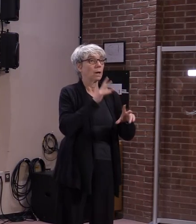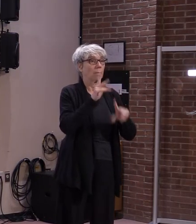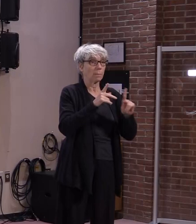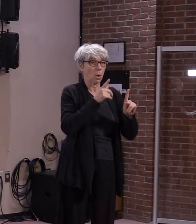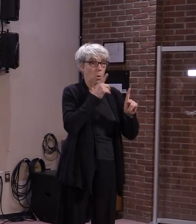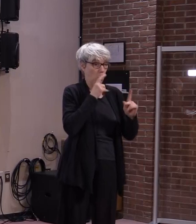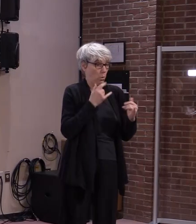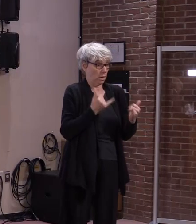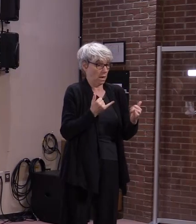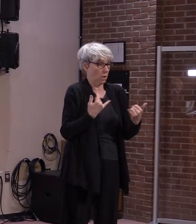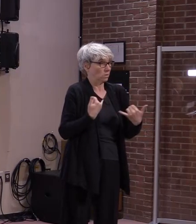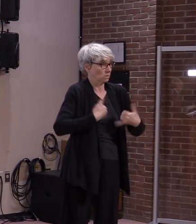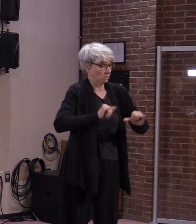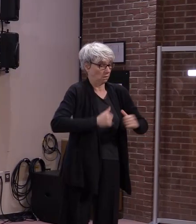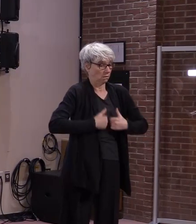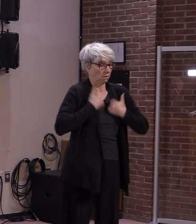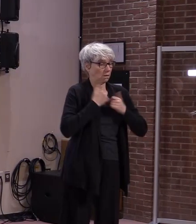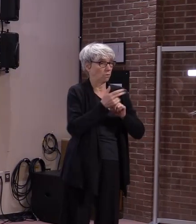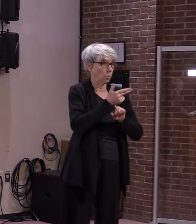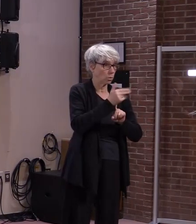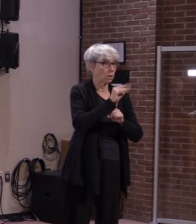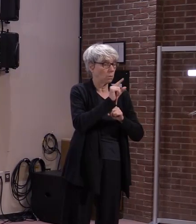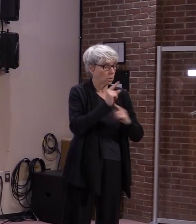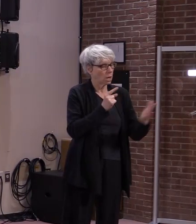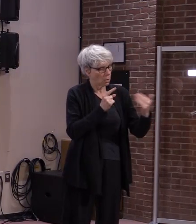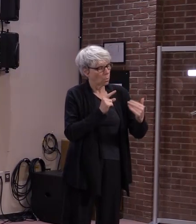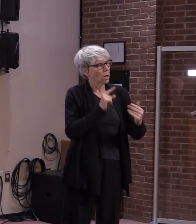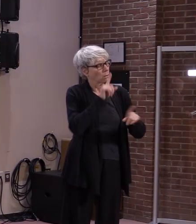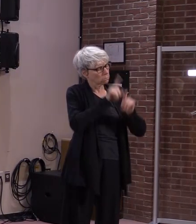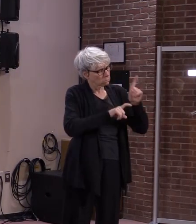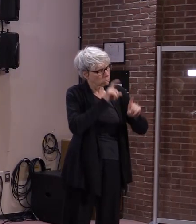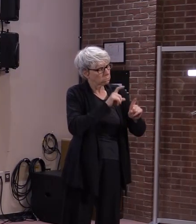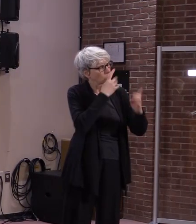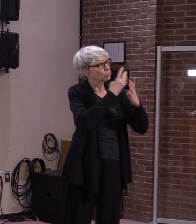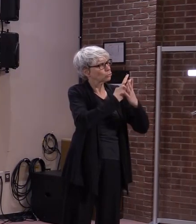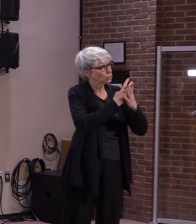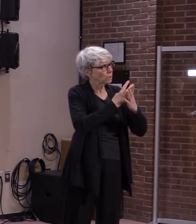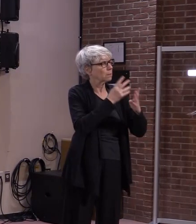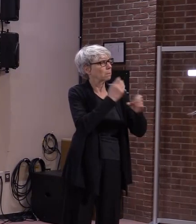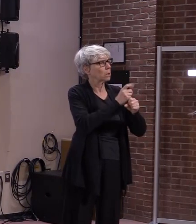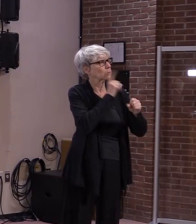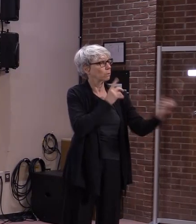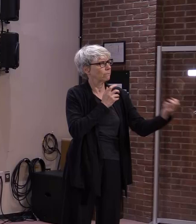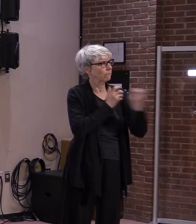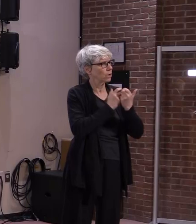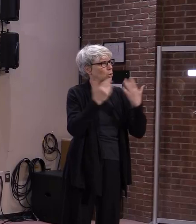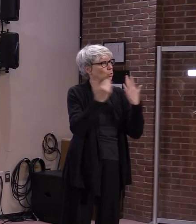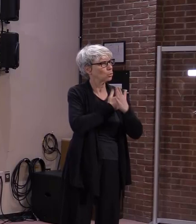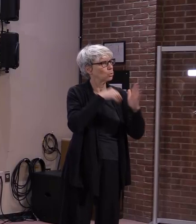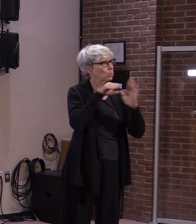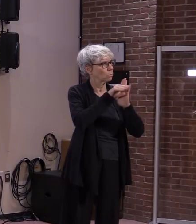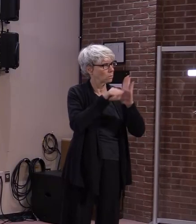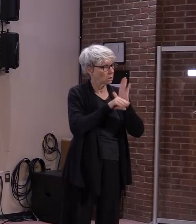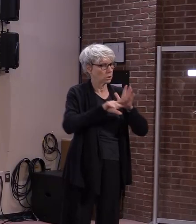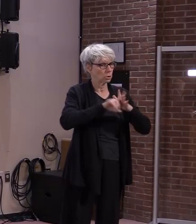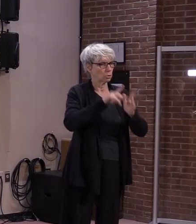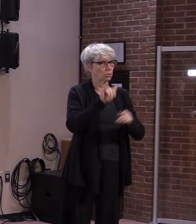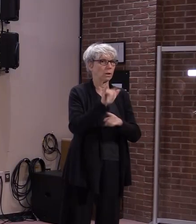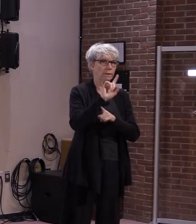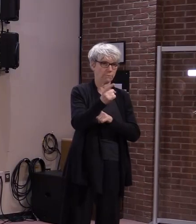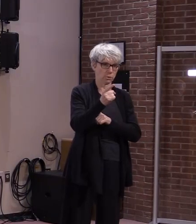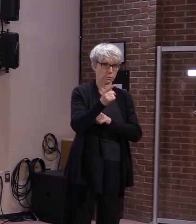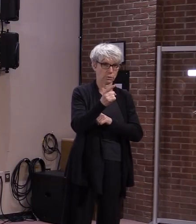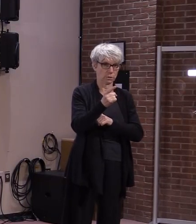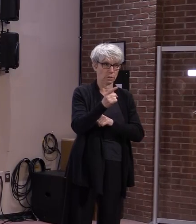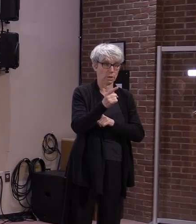screened using the new eligibility guidelines effective July 1. We project that approximately two-thirds